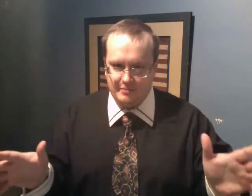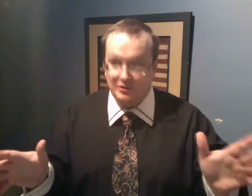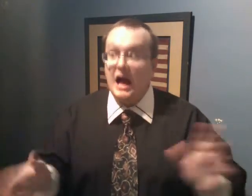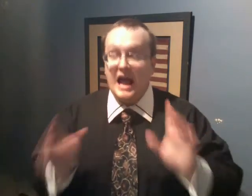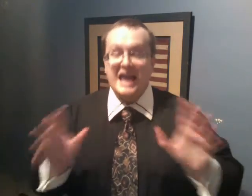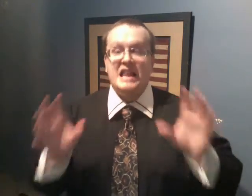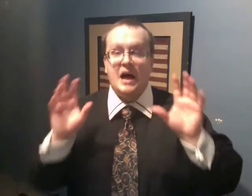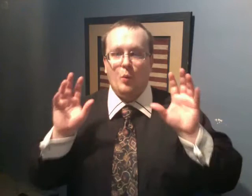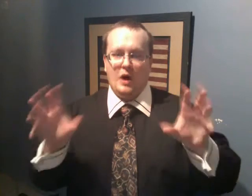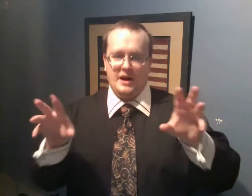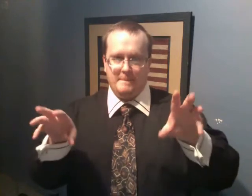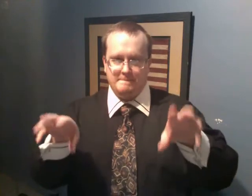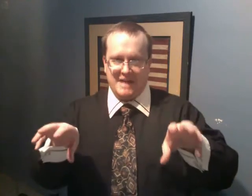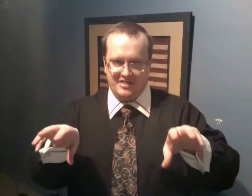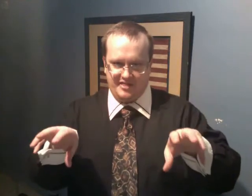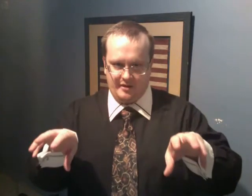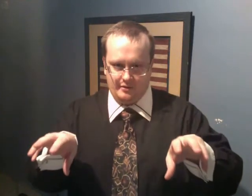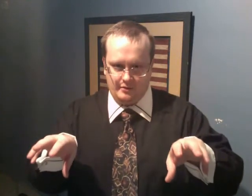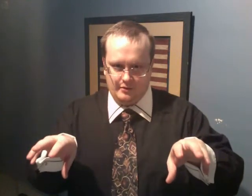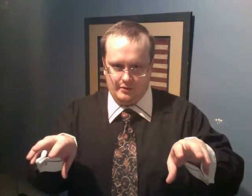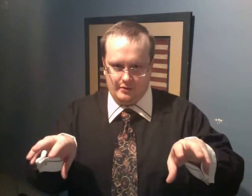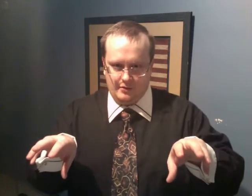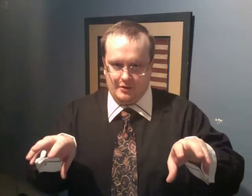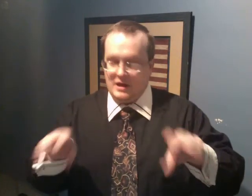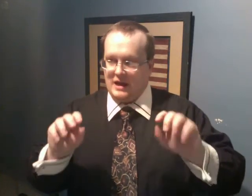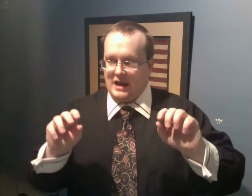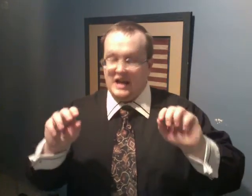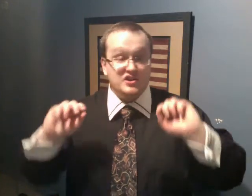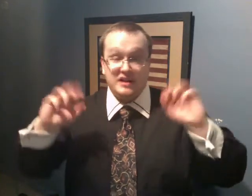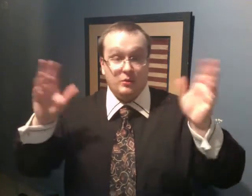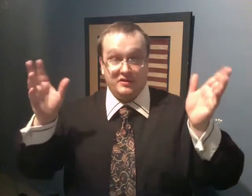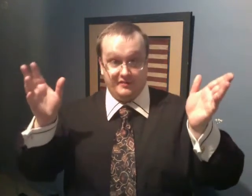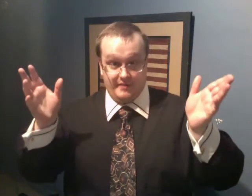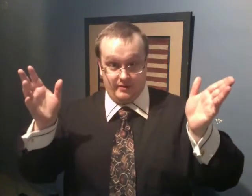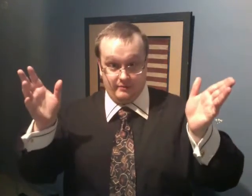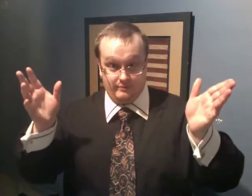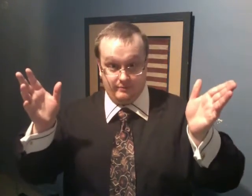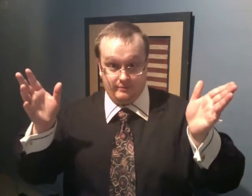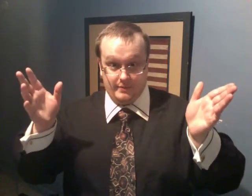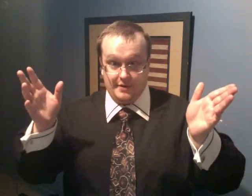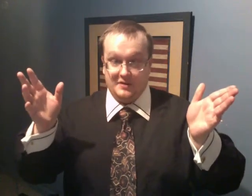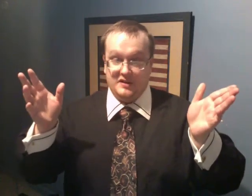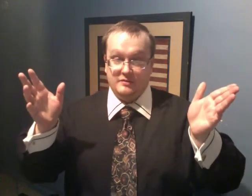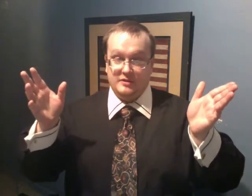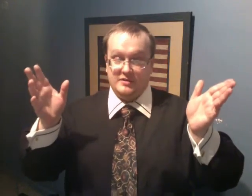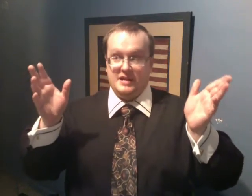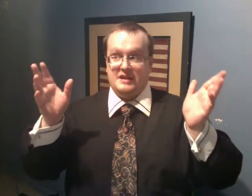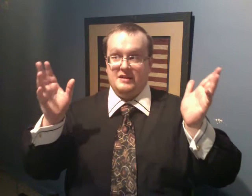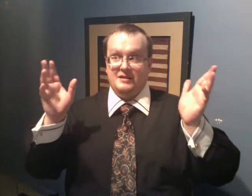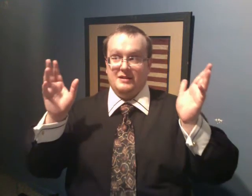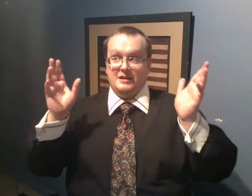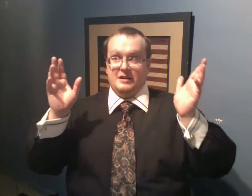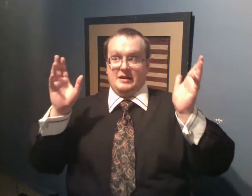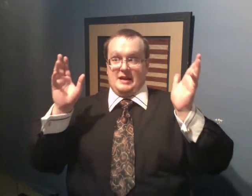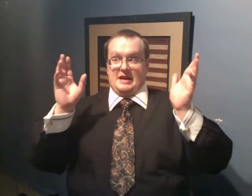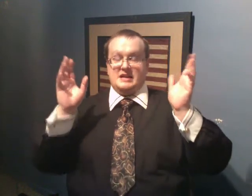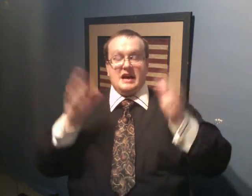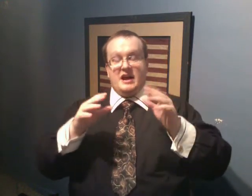people in one month. And it just got worse from there. So the entire